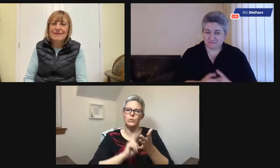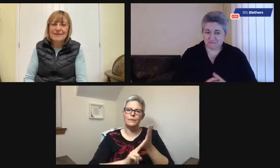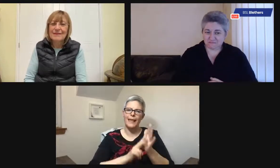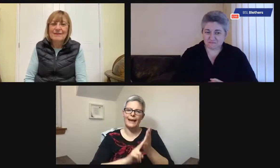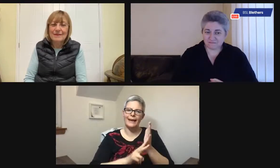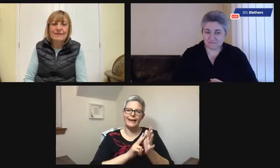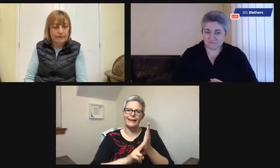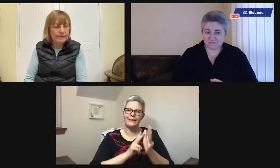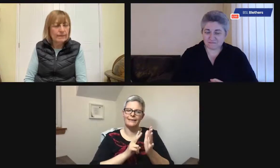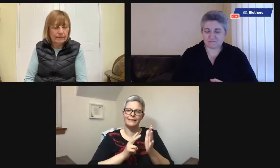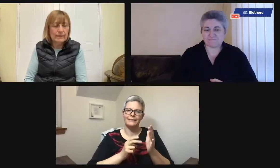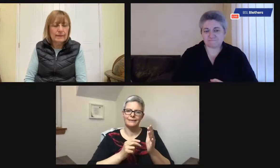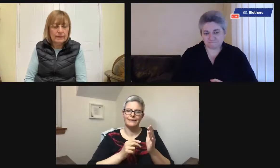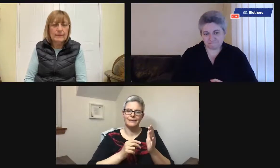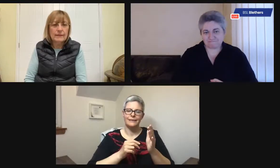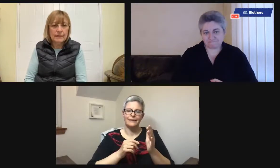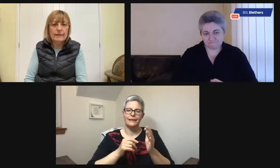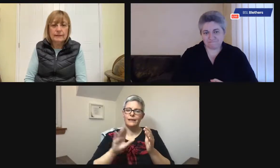It does help as well with food planning.